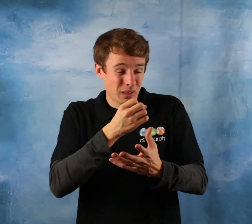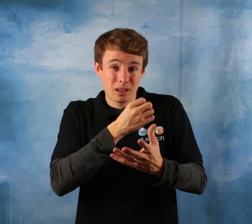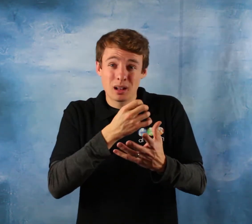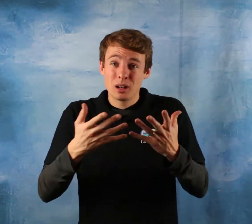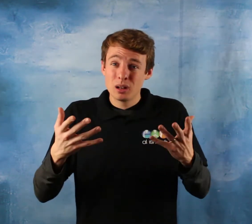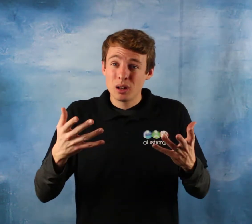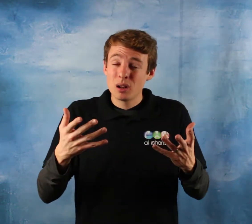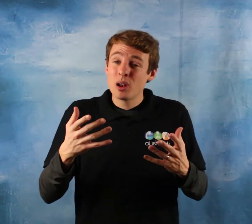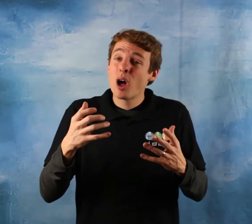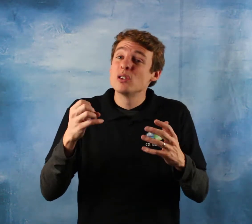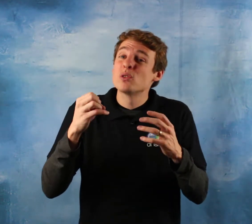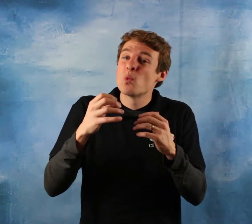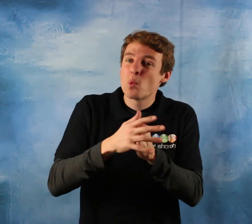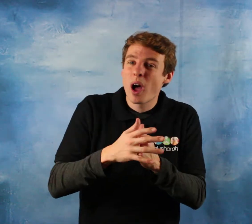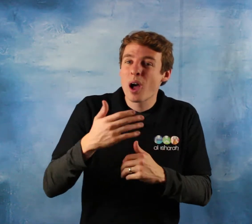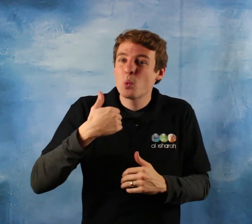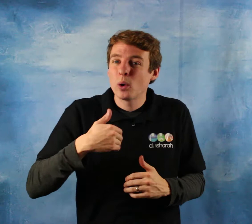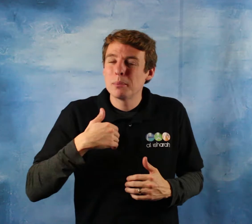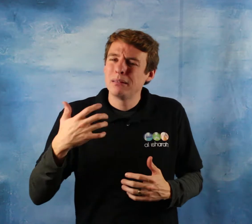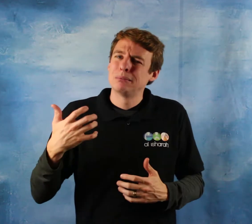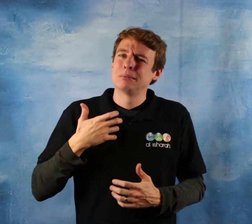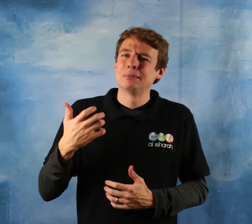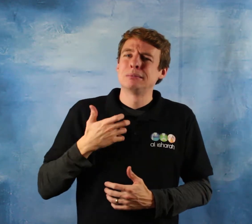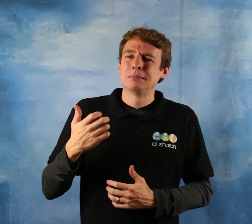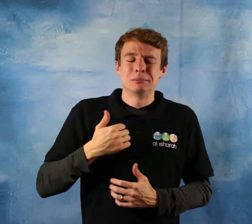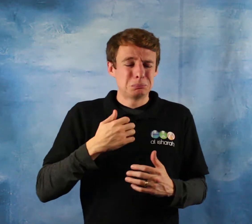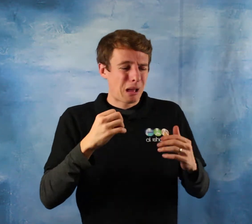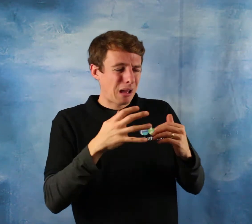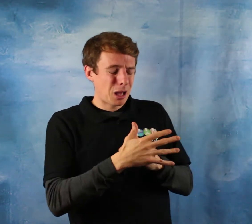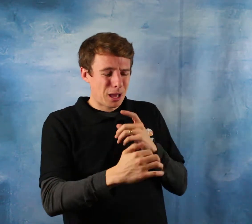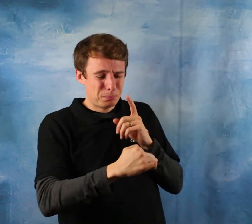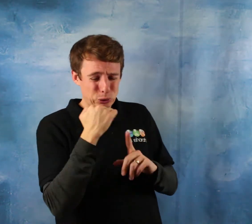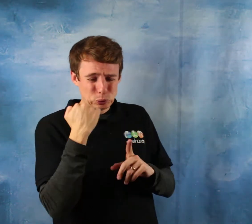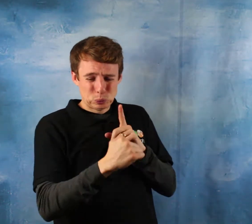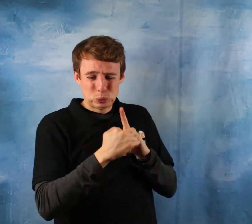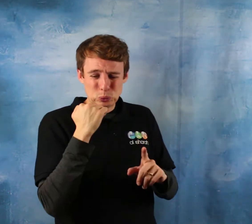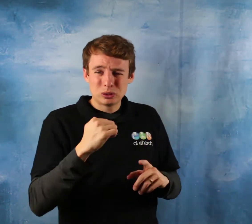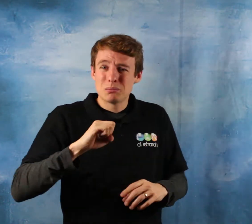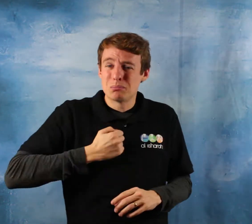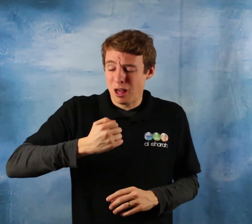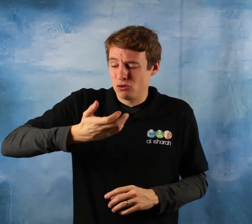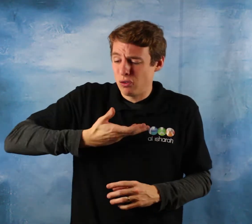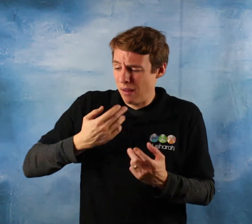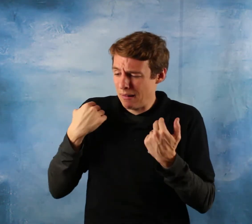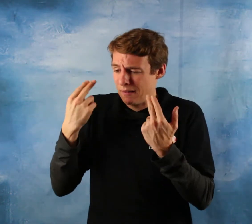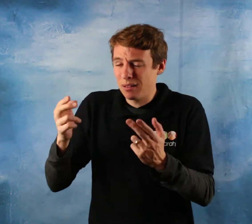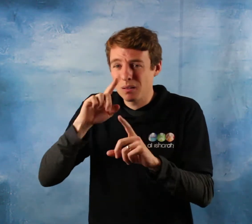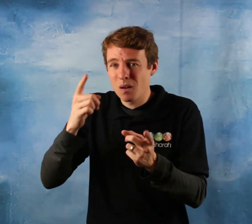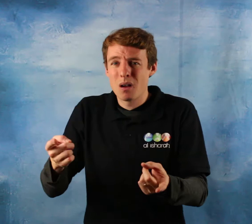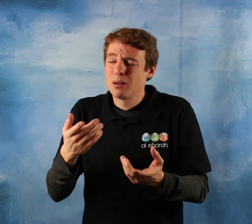nobody can seek their rights for them and plead with us to seek their rights to seek for them their rights whereas we have no